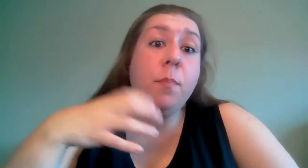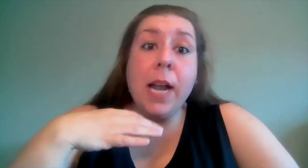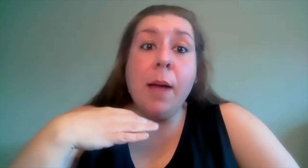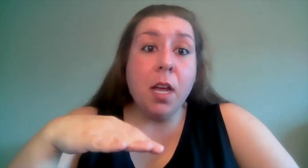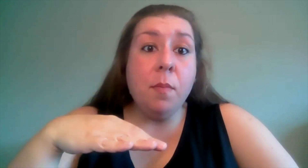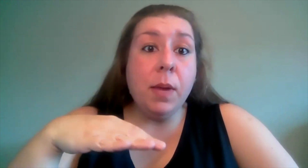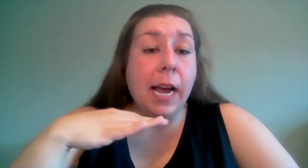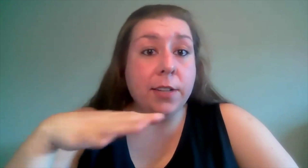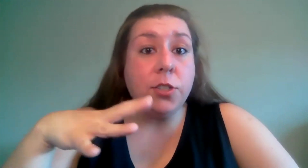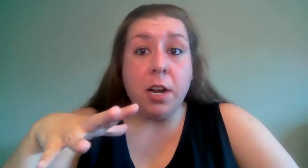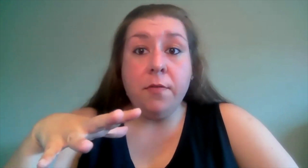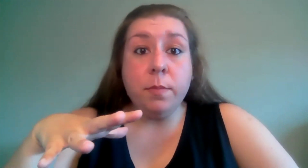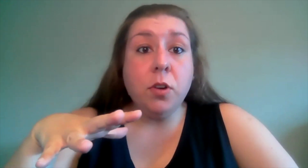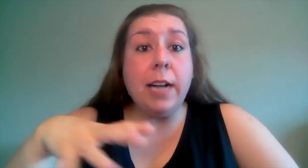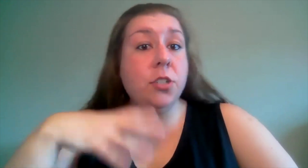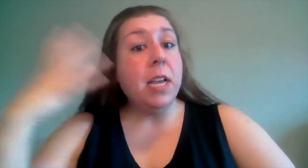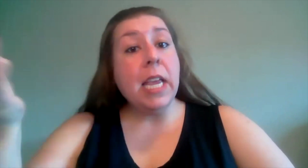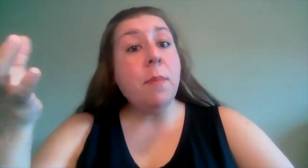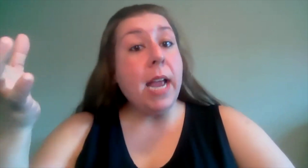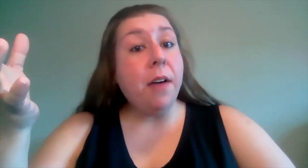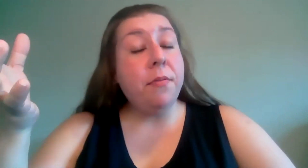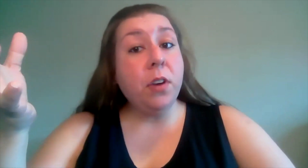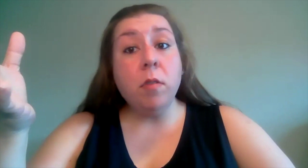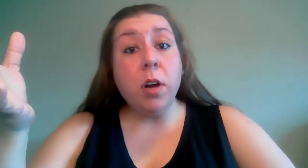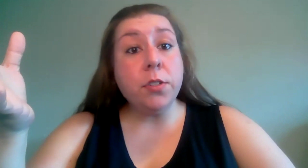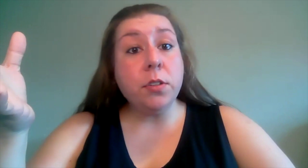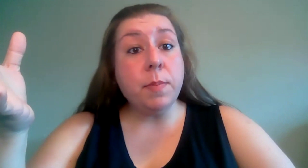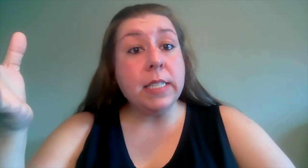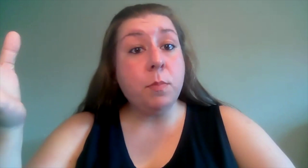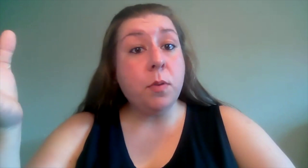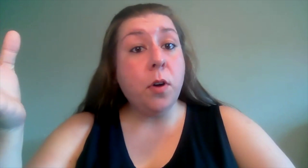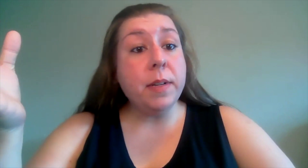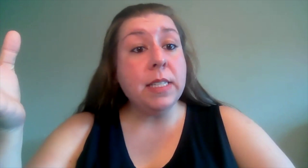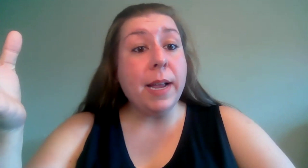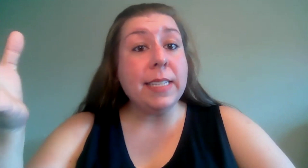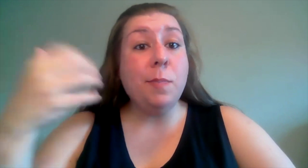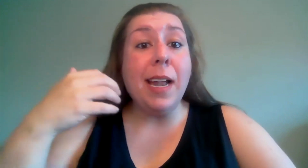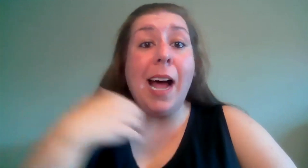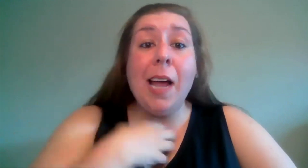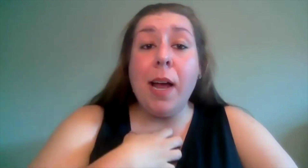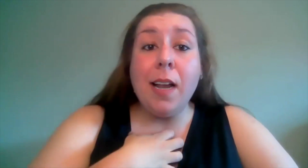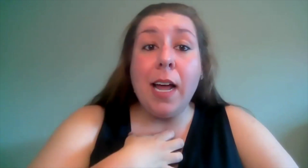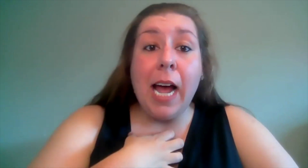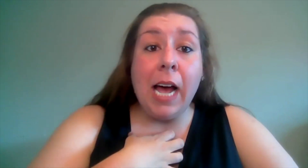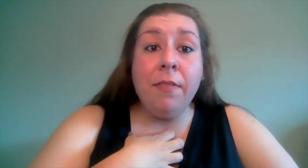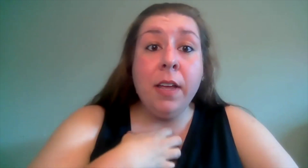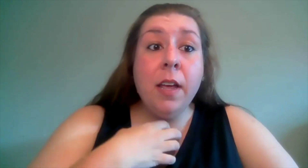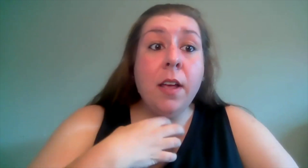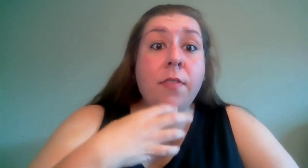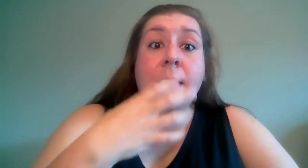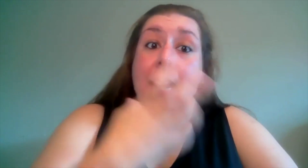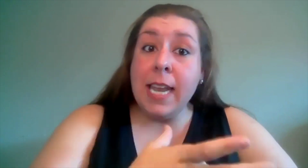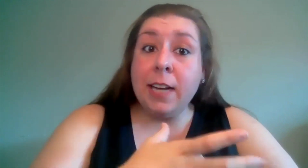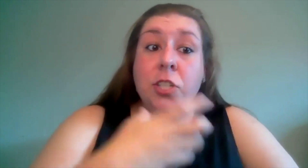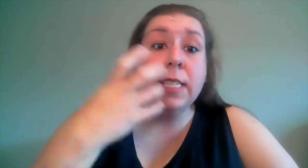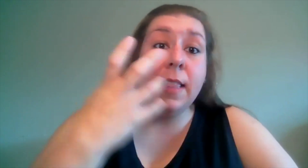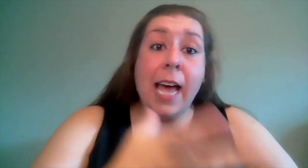but i'm going to be kind of starting from scratch he might have free rehearsal space and performance space but i might not have the connections and the